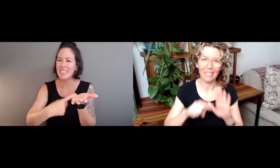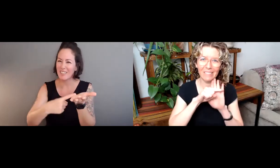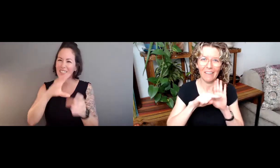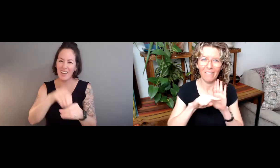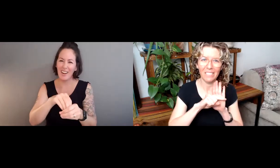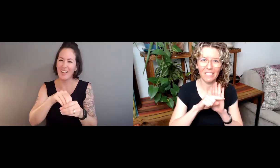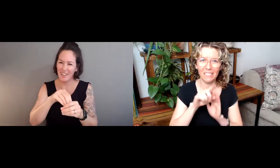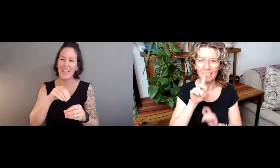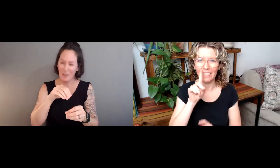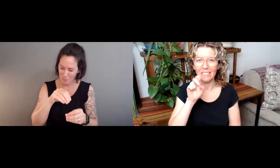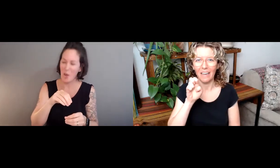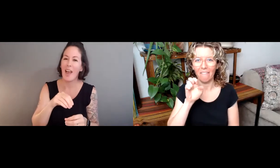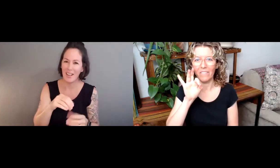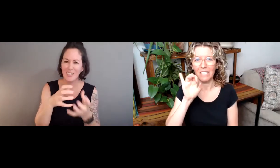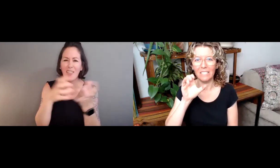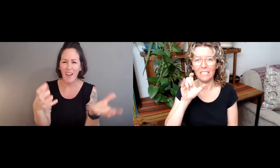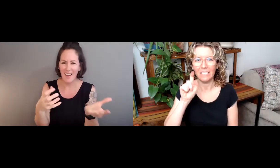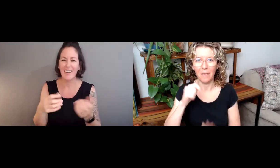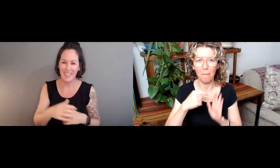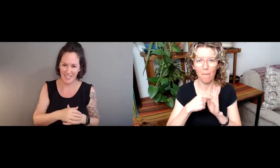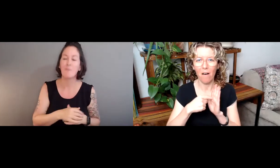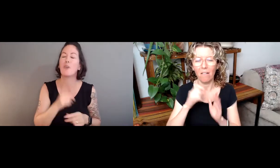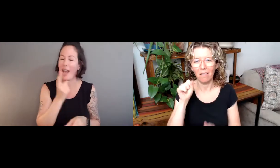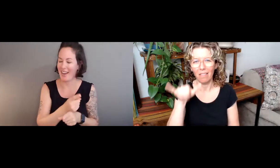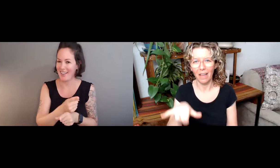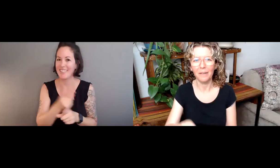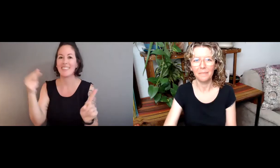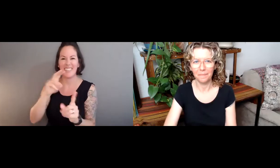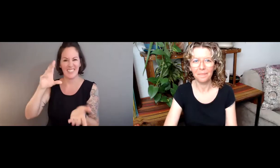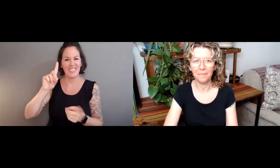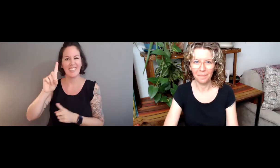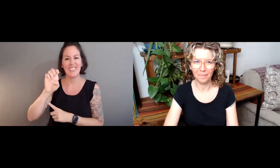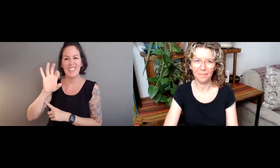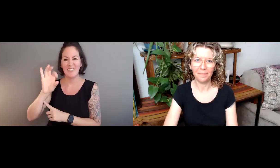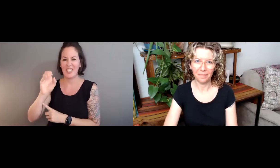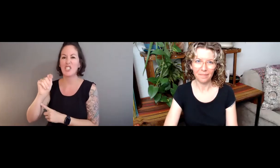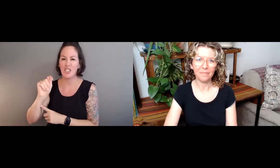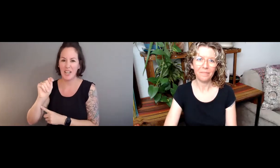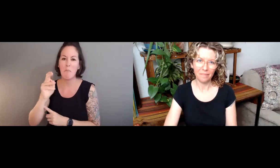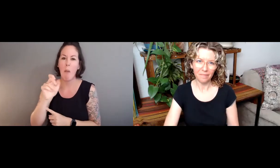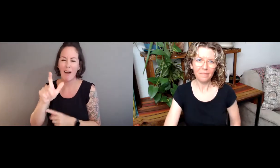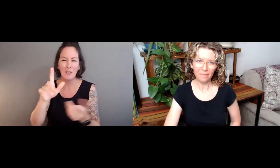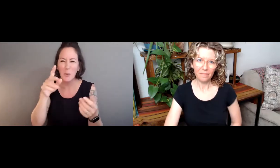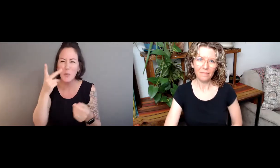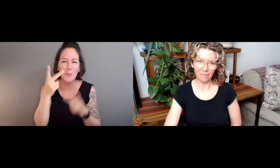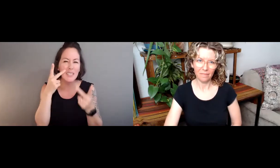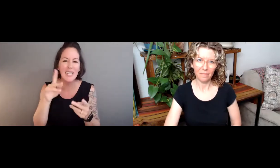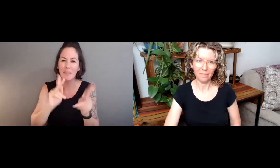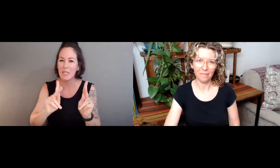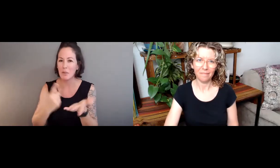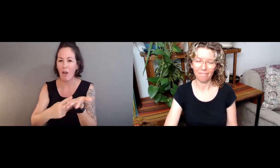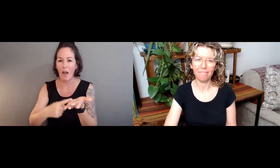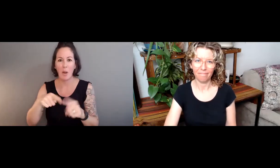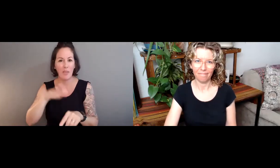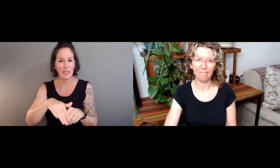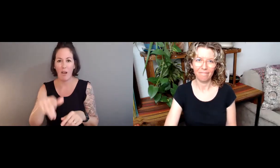First, we have to think, do we even perceive this as a problem? Well, from a deficit model, a deficit perspective. Right.